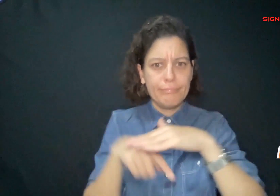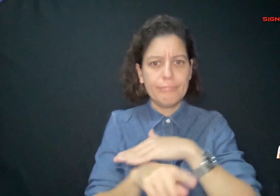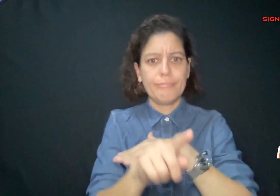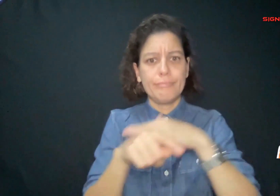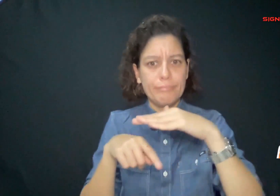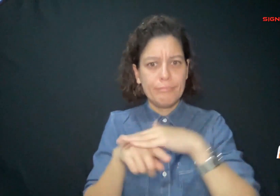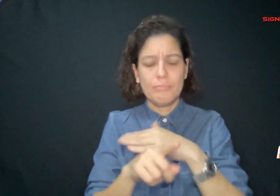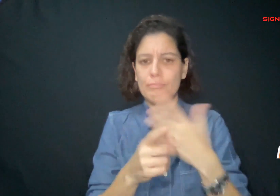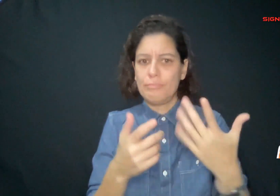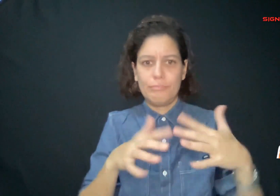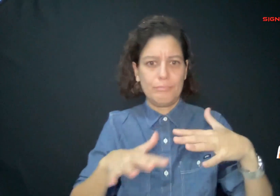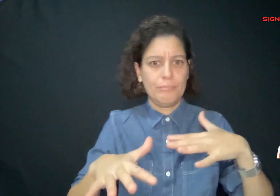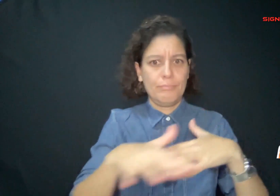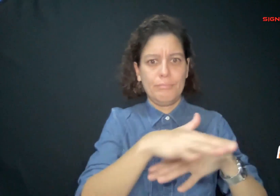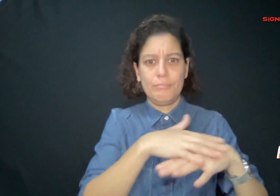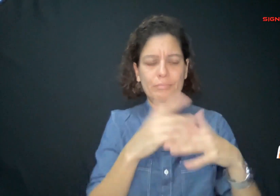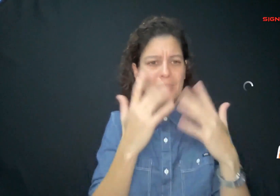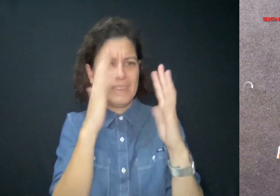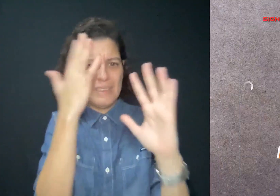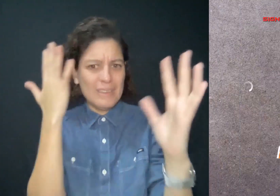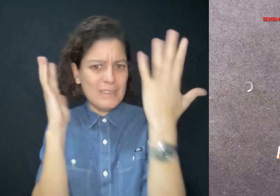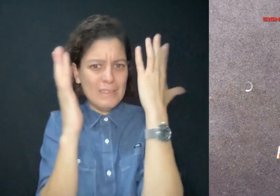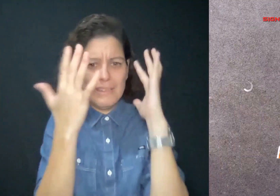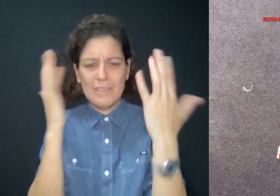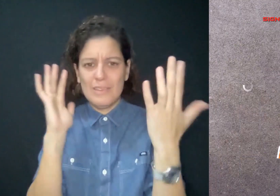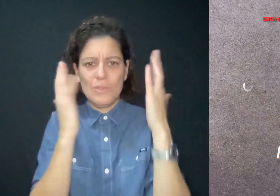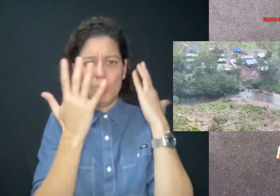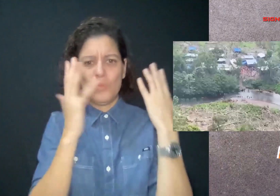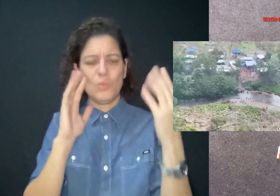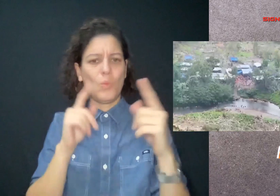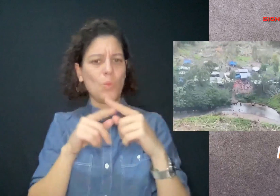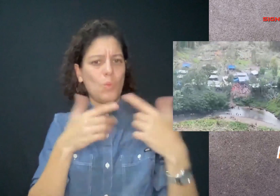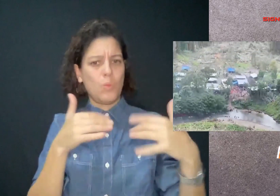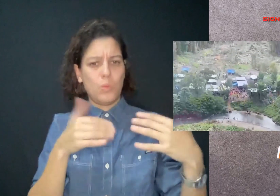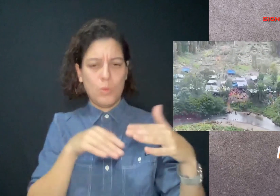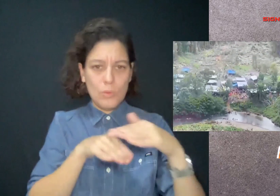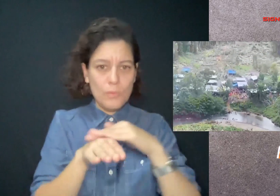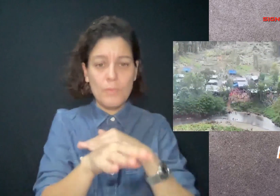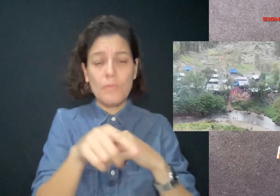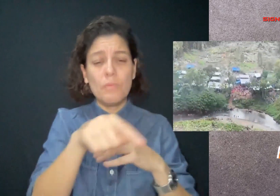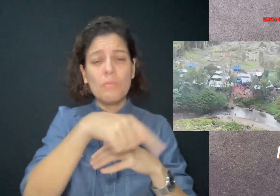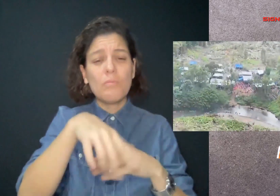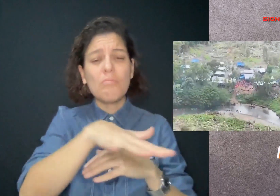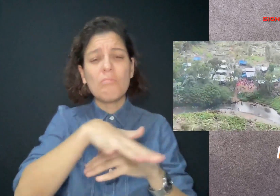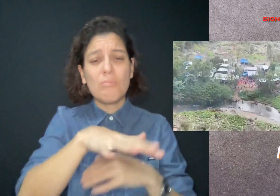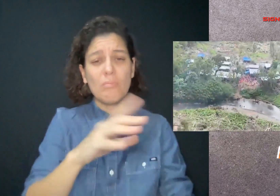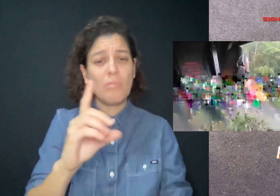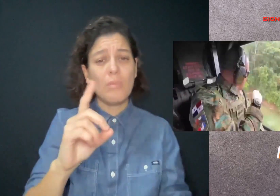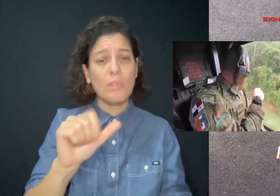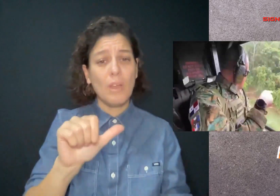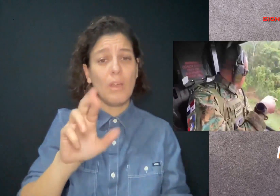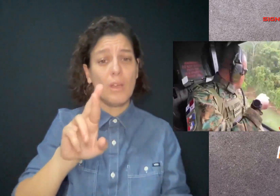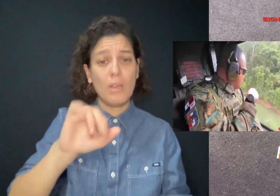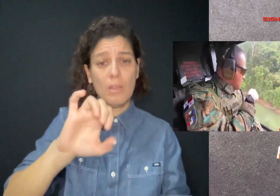In Panama, the number of migrants who continue crossing the perilous Darien jungle is increasing.